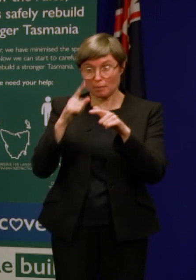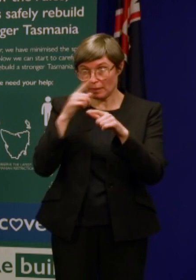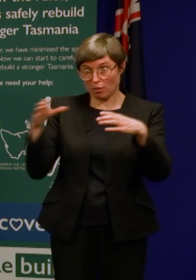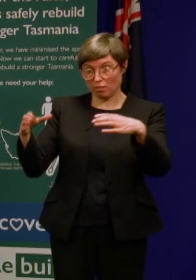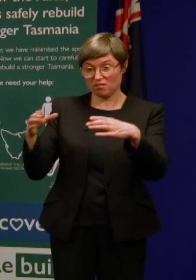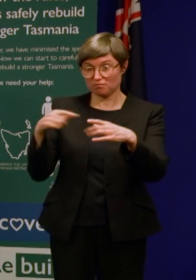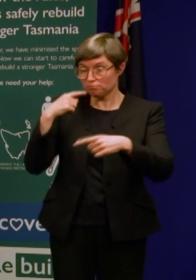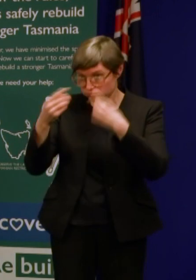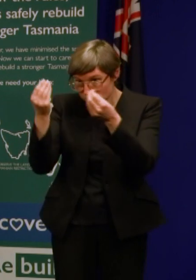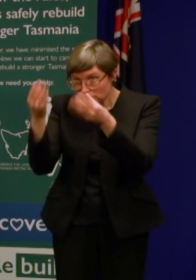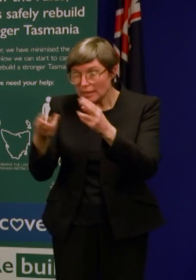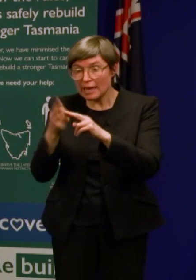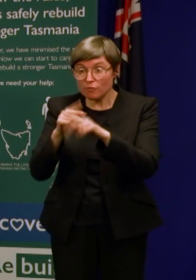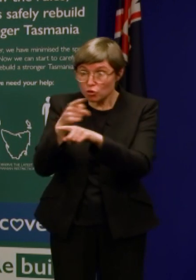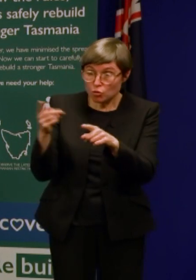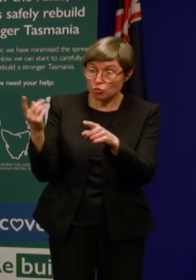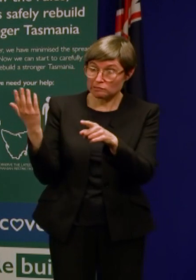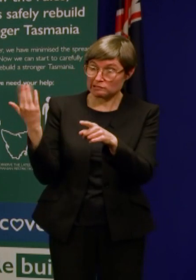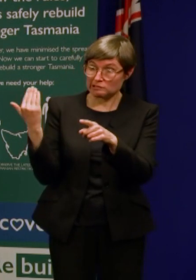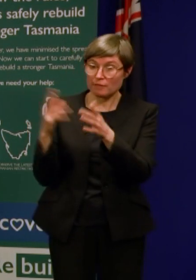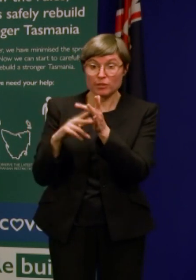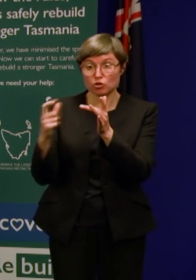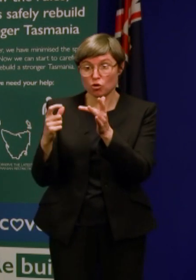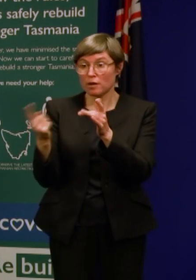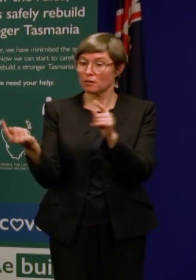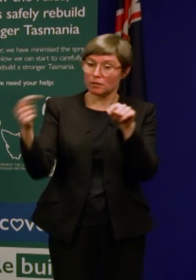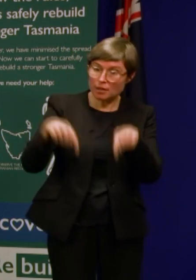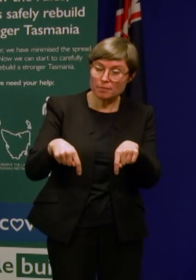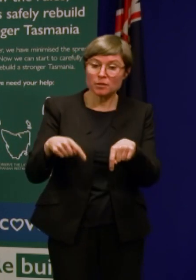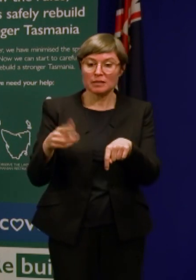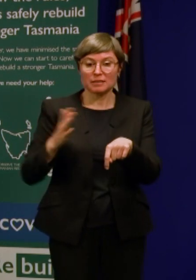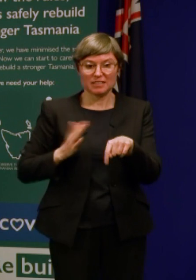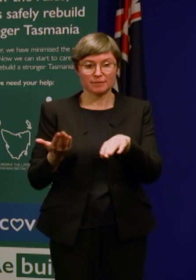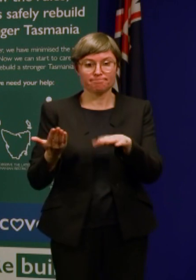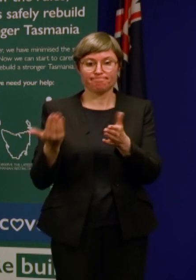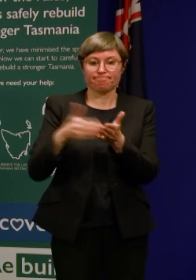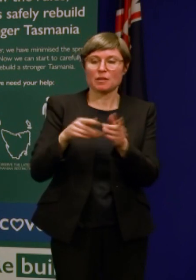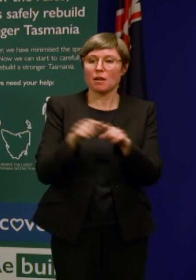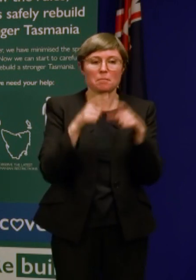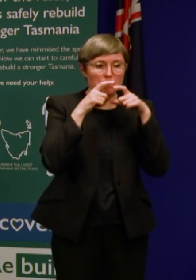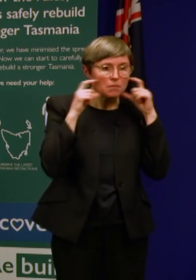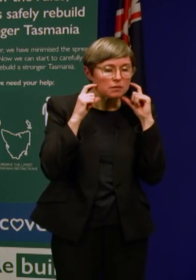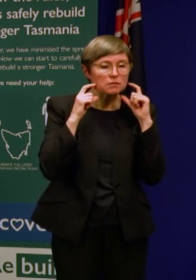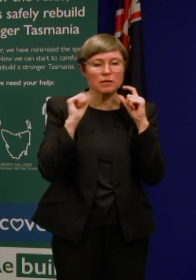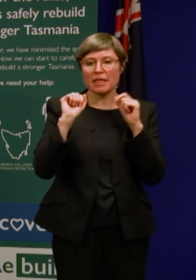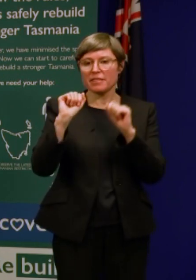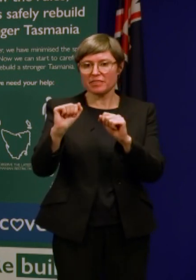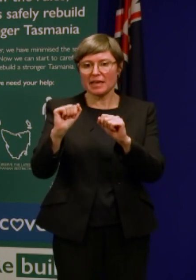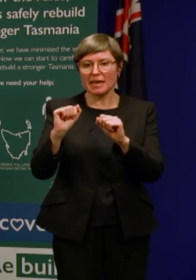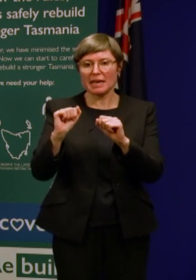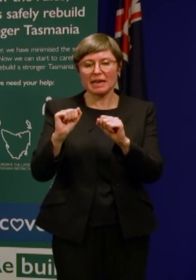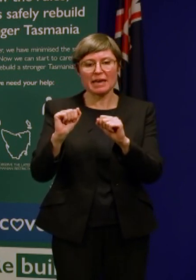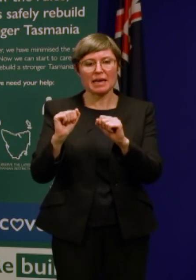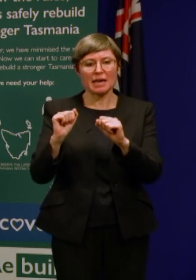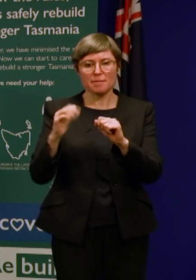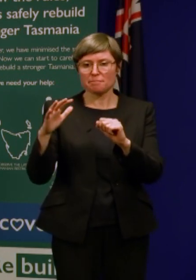was entering from Victoria that they needed to take additional hygiene measures and that their movements were strictly